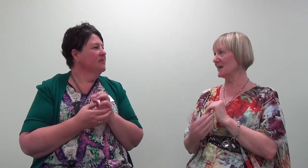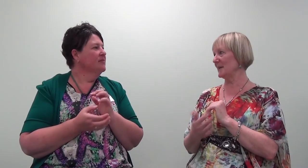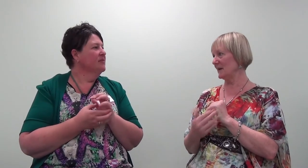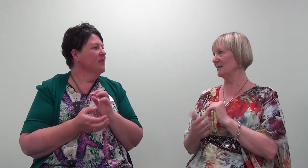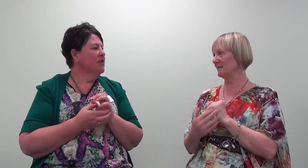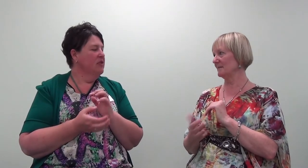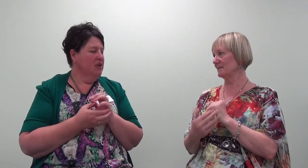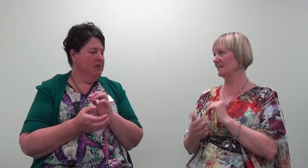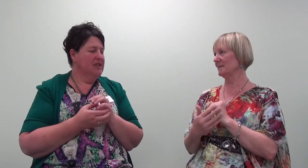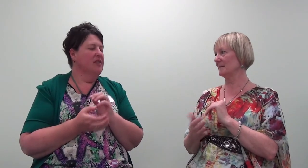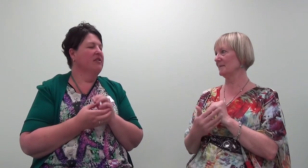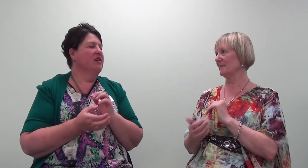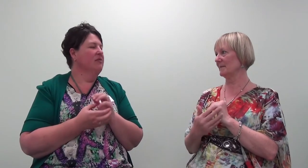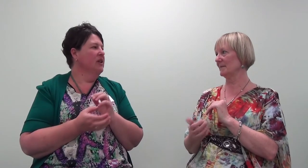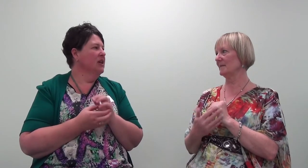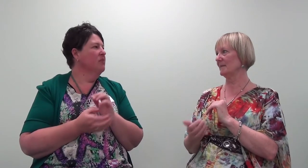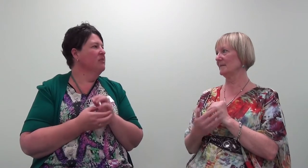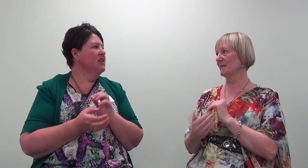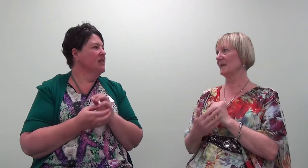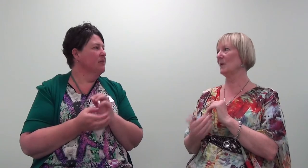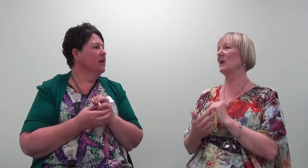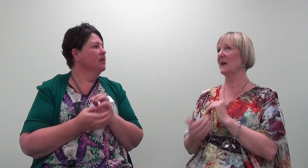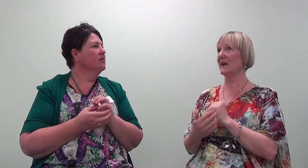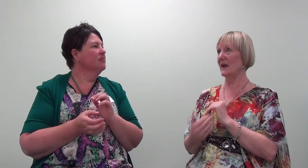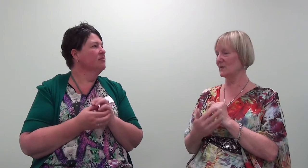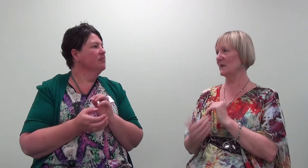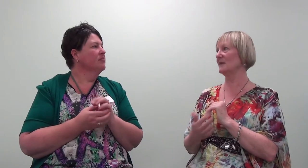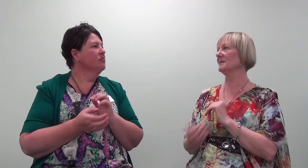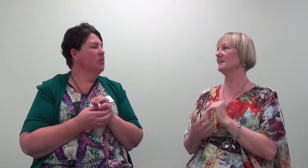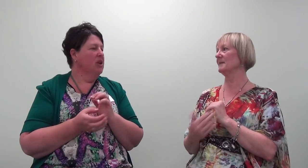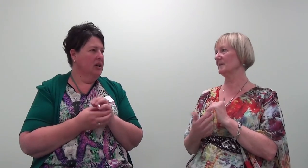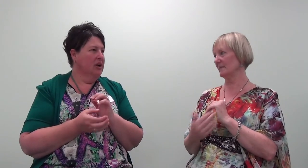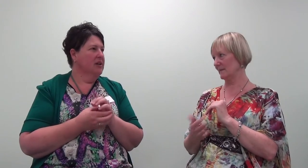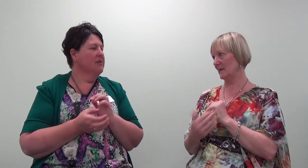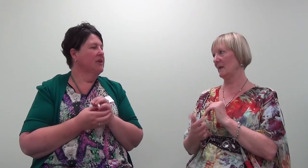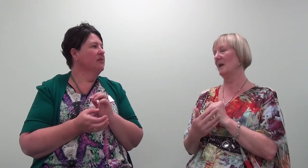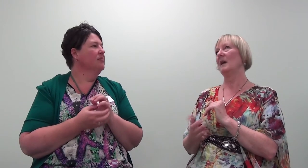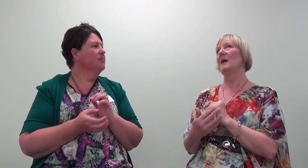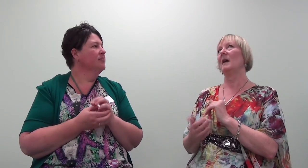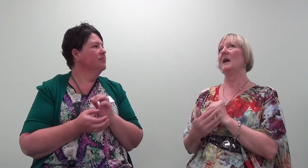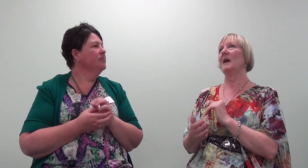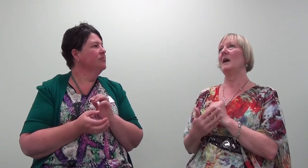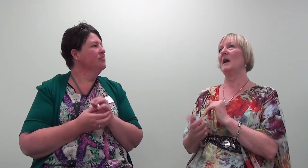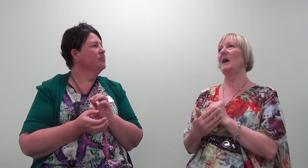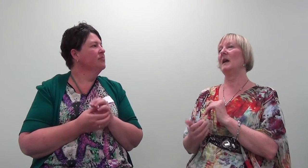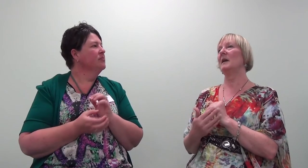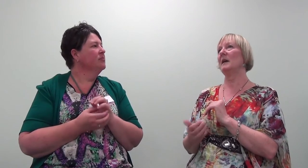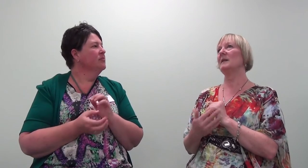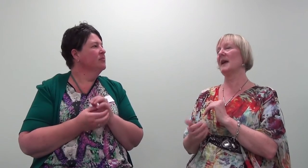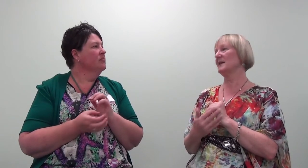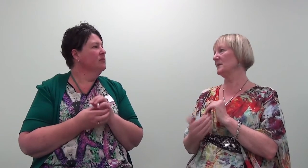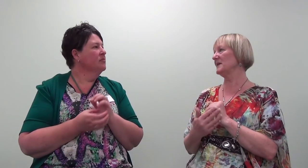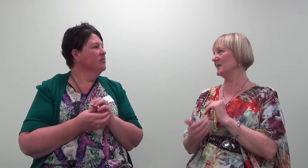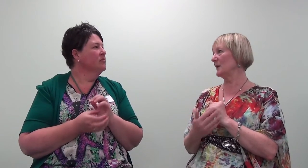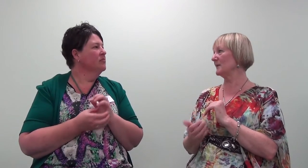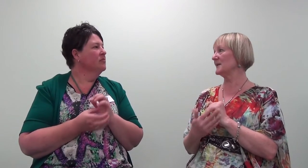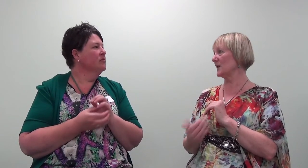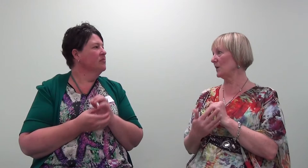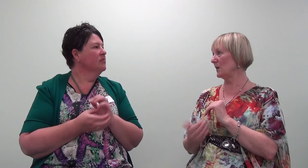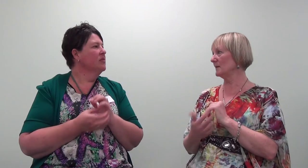stomach. 50% of it, I'm feeling in my stomach. And I connect with it. And then I connect with it. And it's had to be a secret for so long.